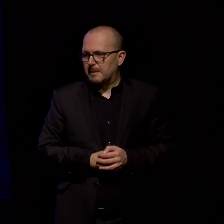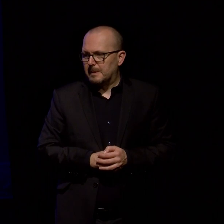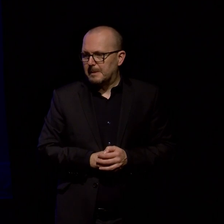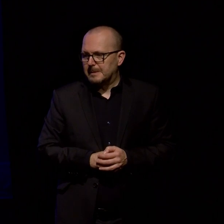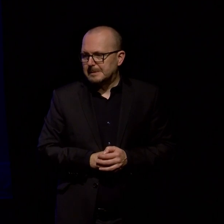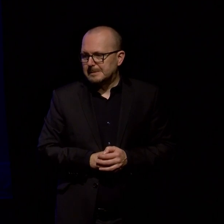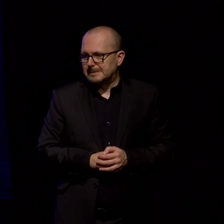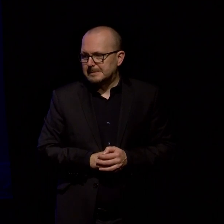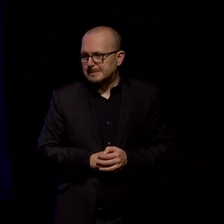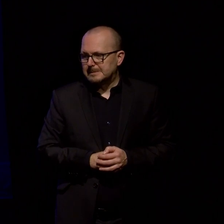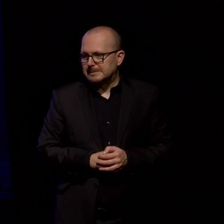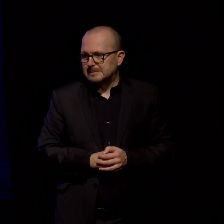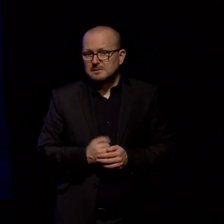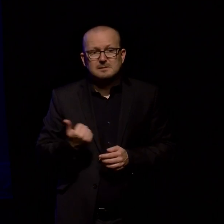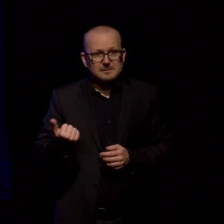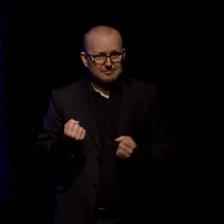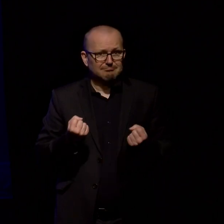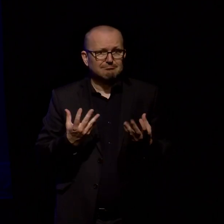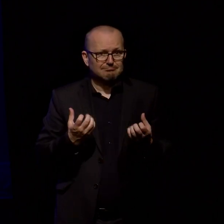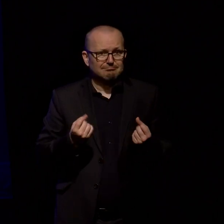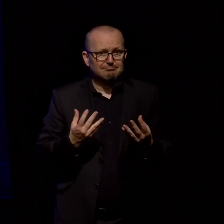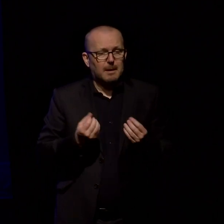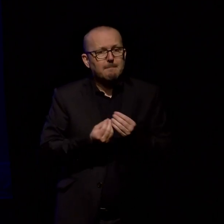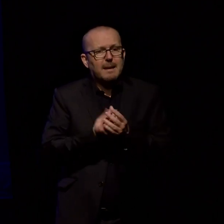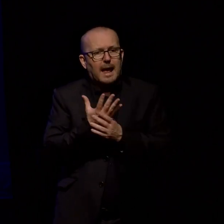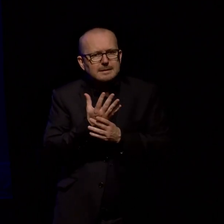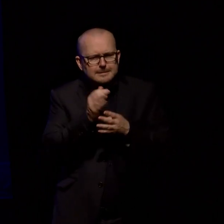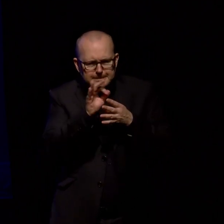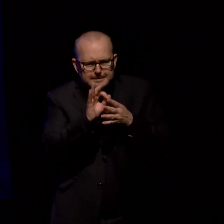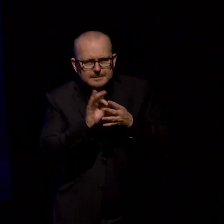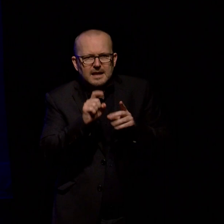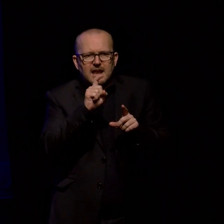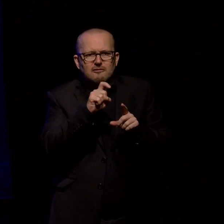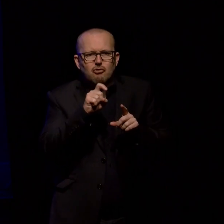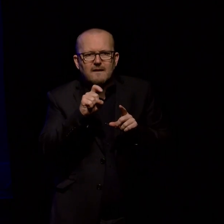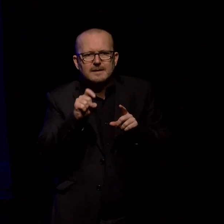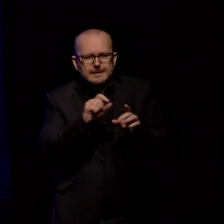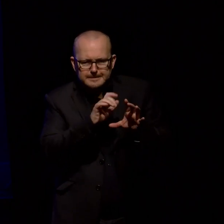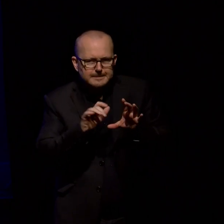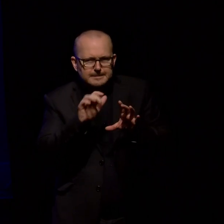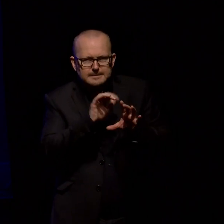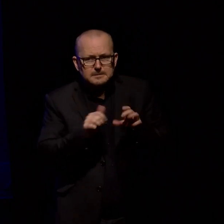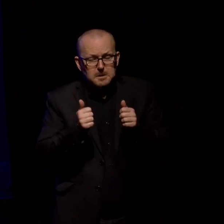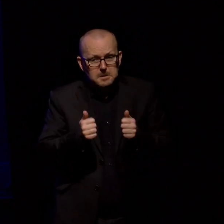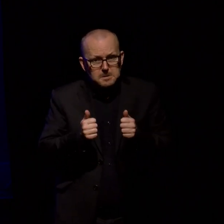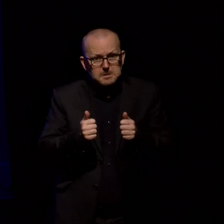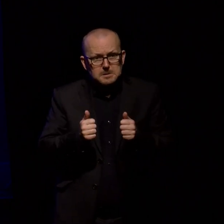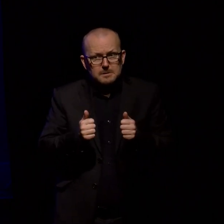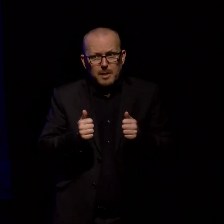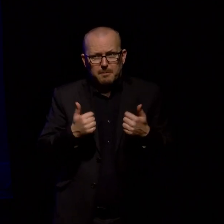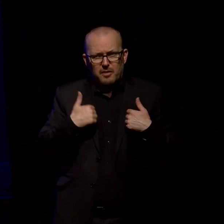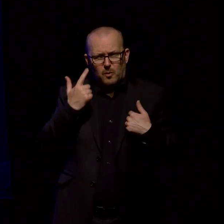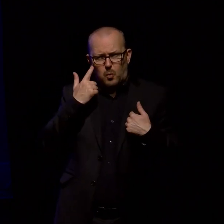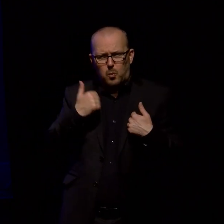those these botanical engravings and they're really amazing and I was looking at it and going I'm just describing the